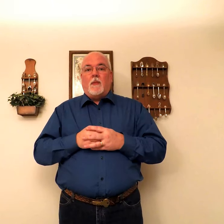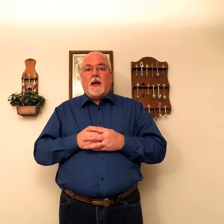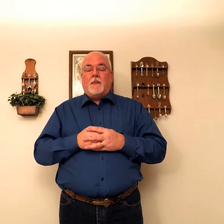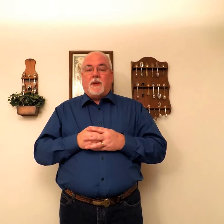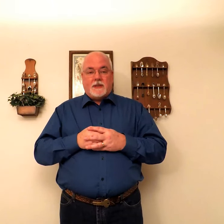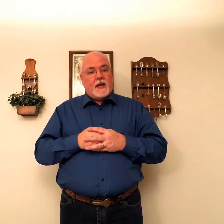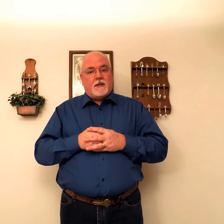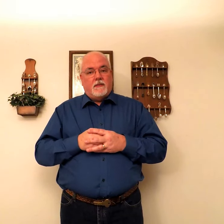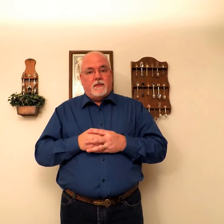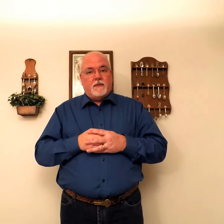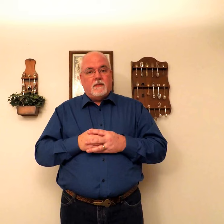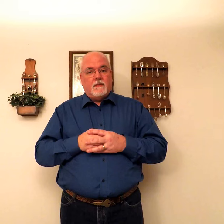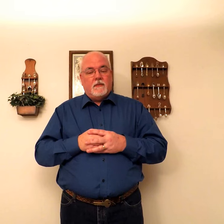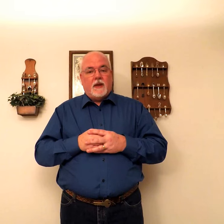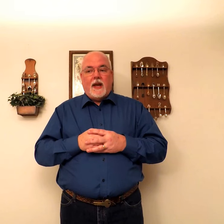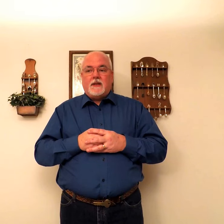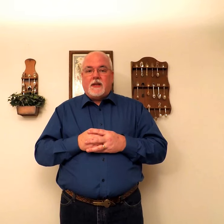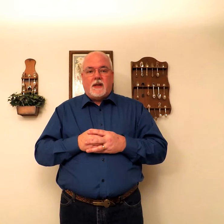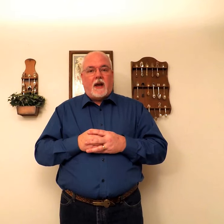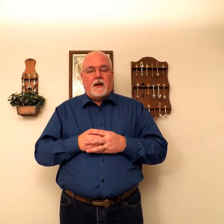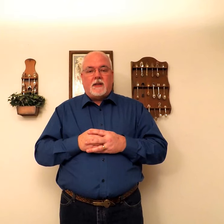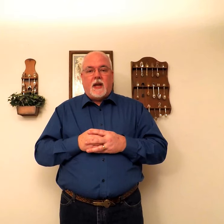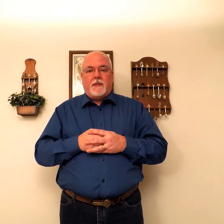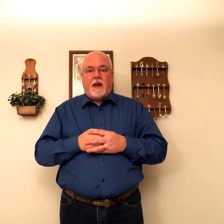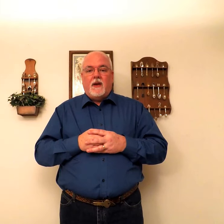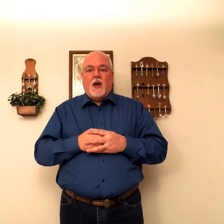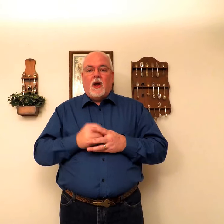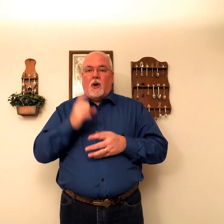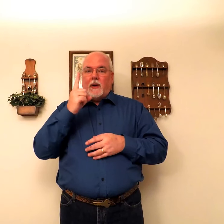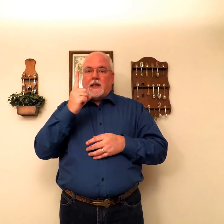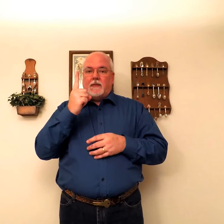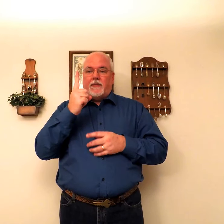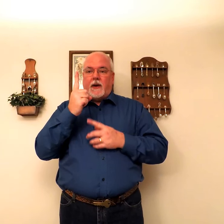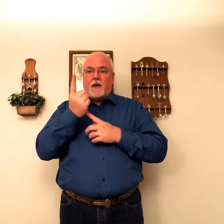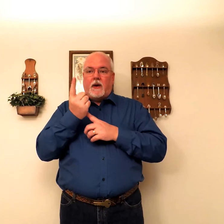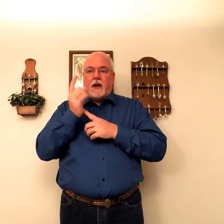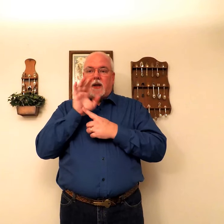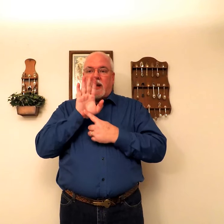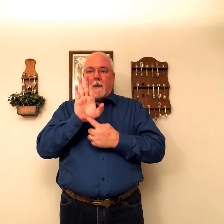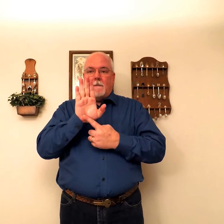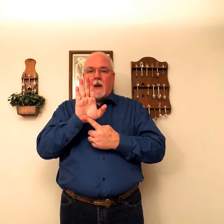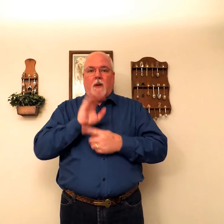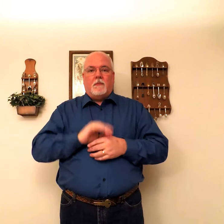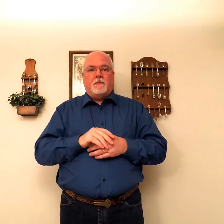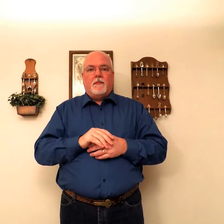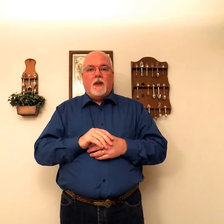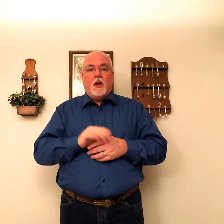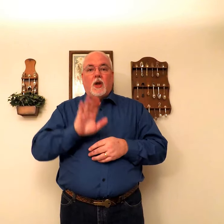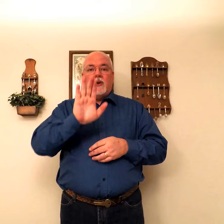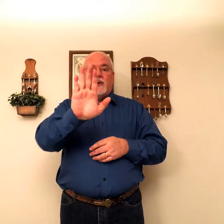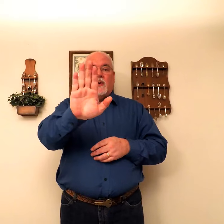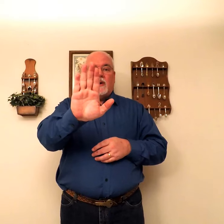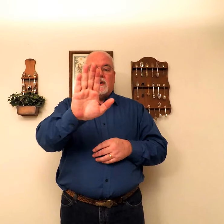want to make it possessive, it's exactly the same thing. Only instead of a finger, it is a bone. Yours.